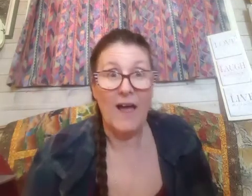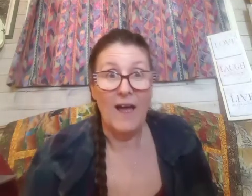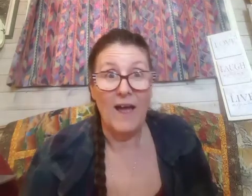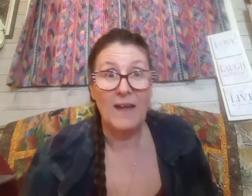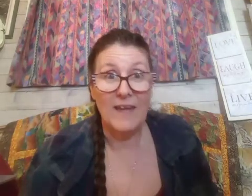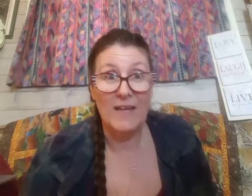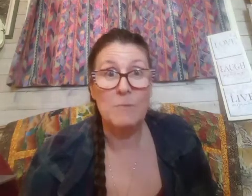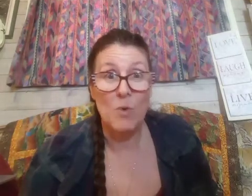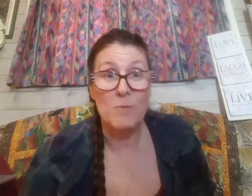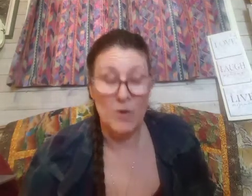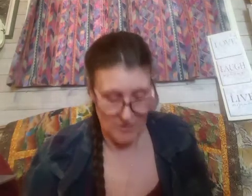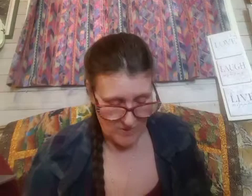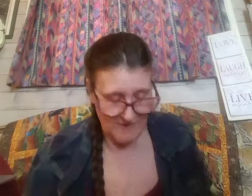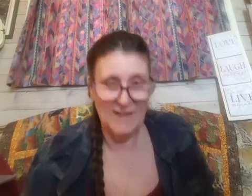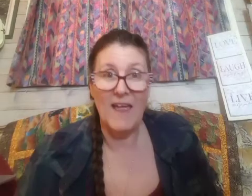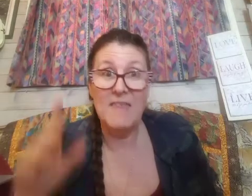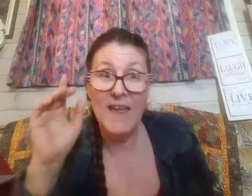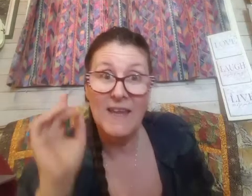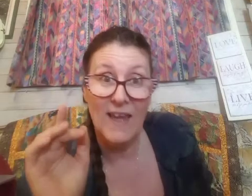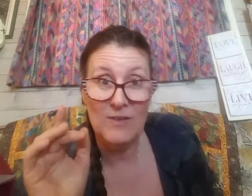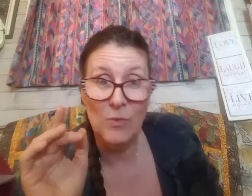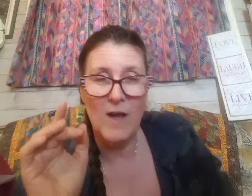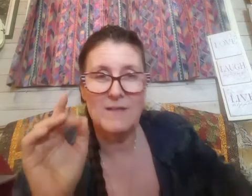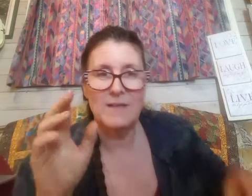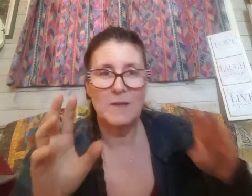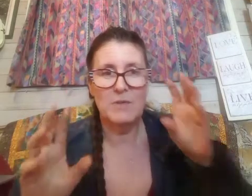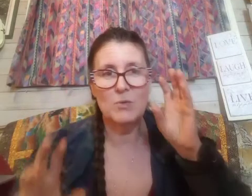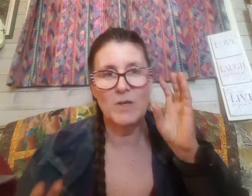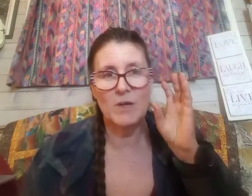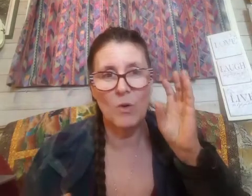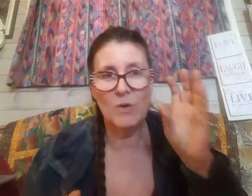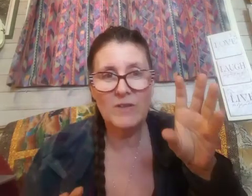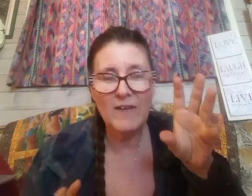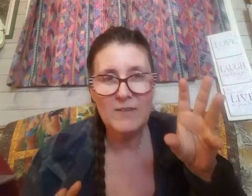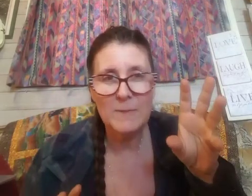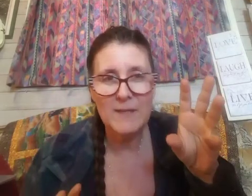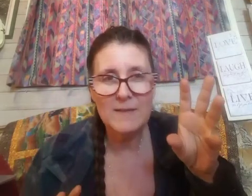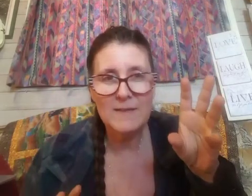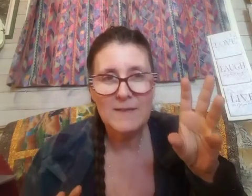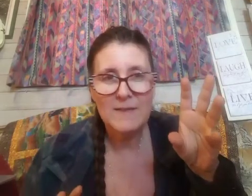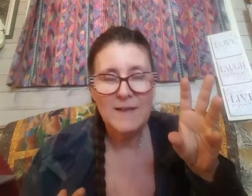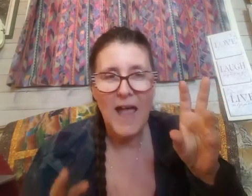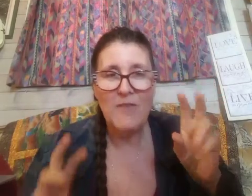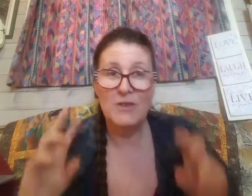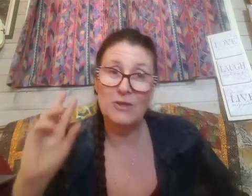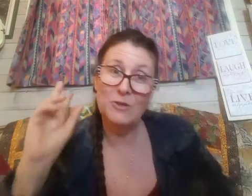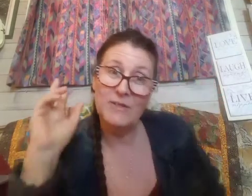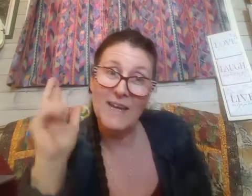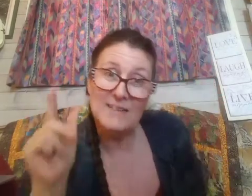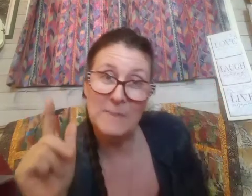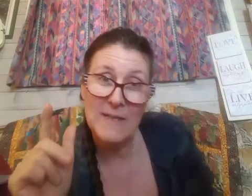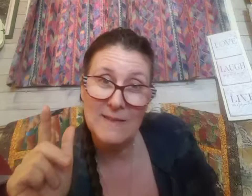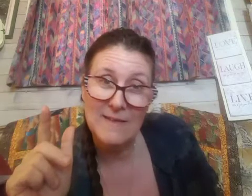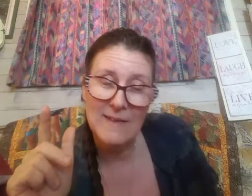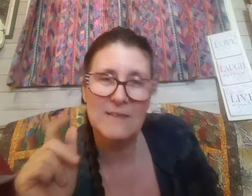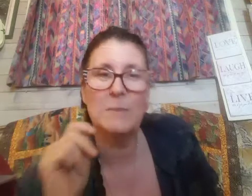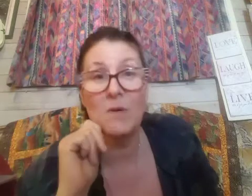getting more and more interesting and then guess what between the Old Testament and the New Testament is about